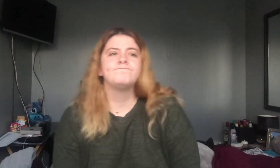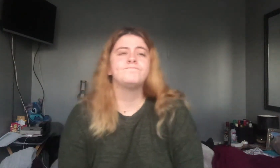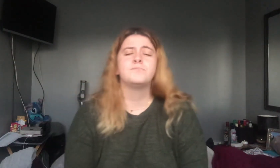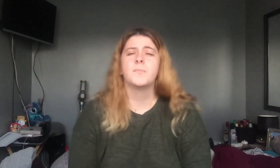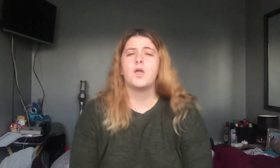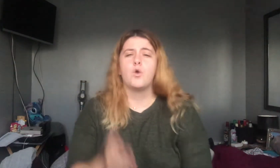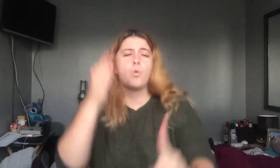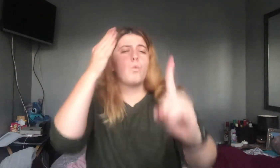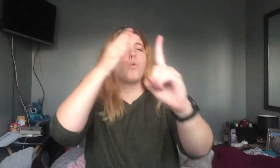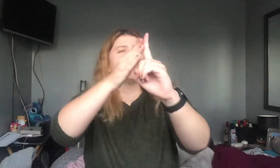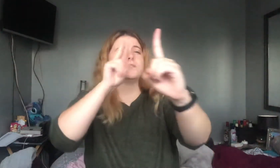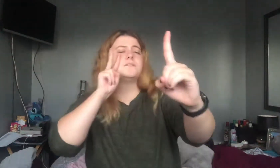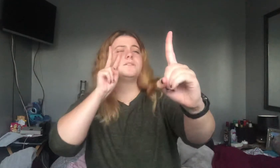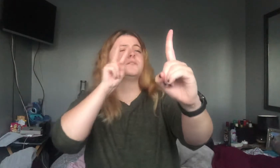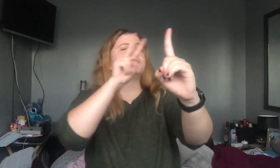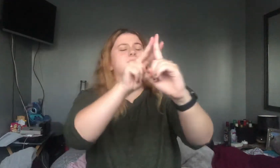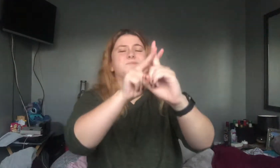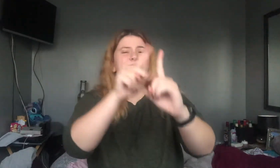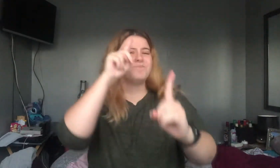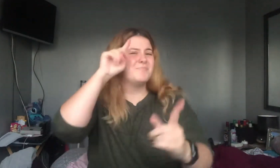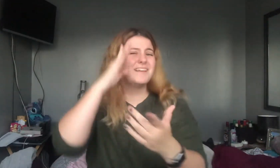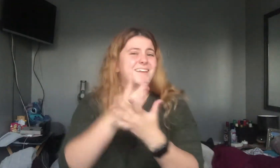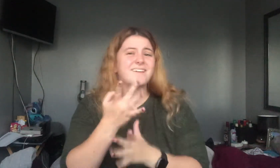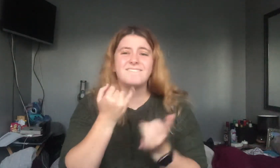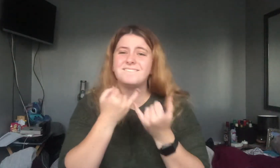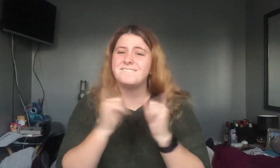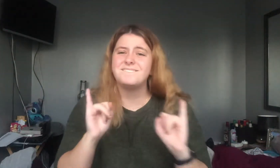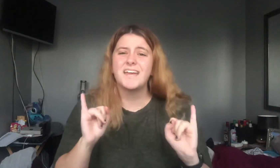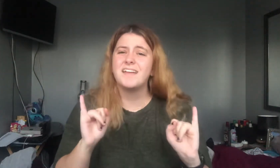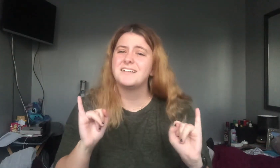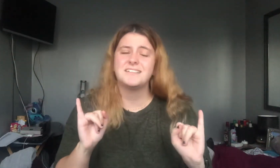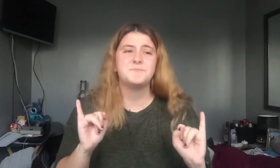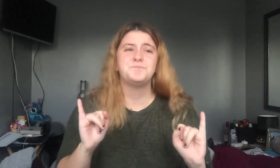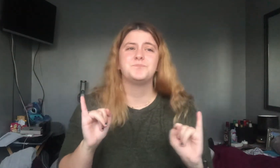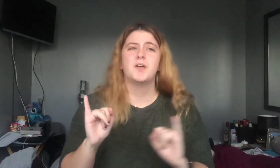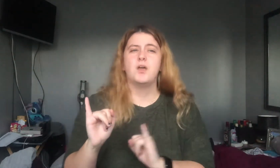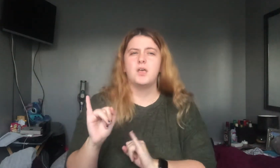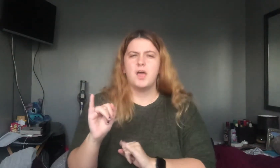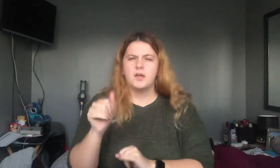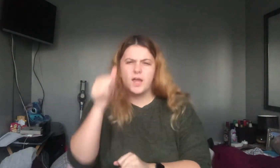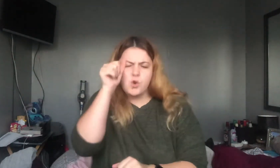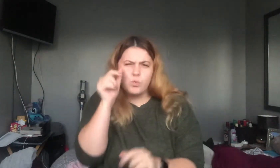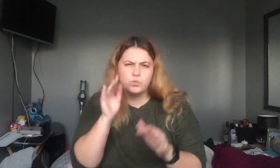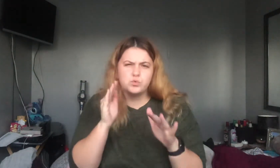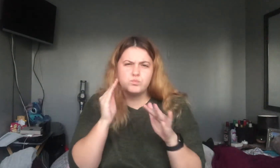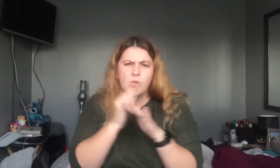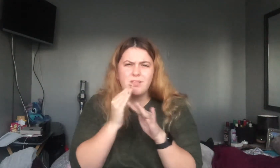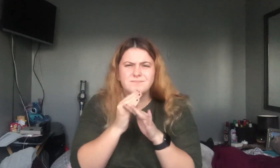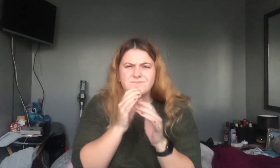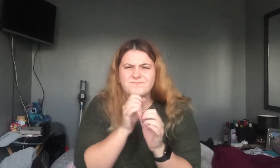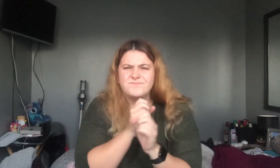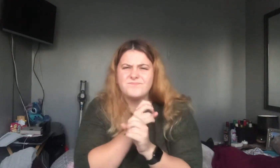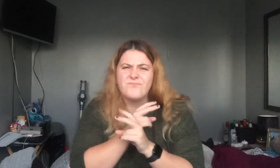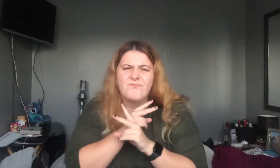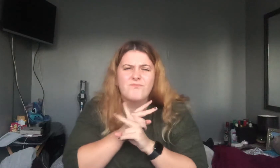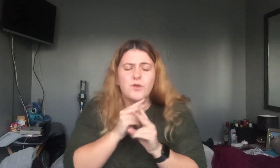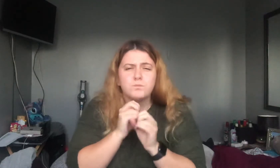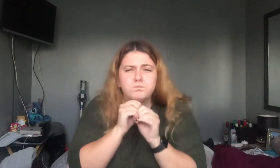I only see my goals. I don't believe in failure. Cause I know the smallest voices, they can make it